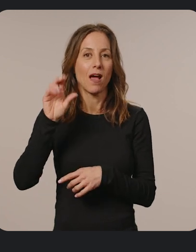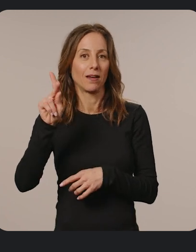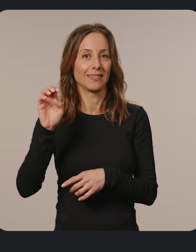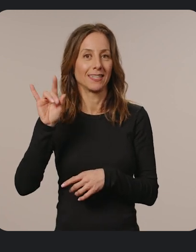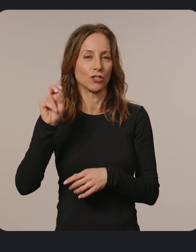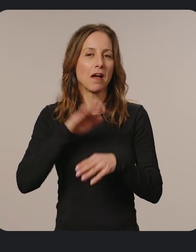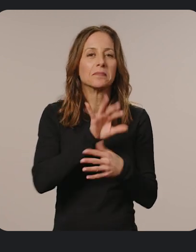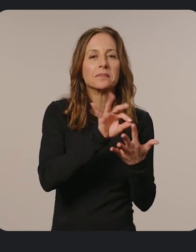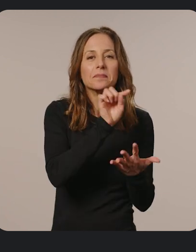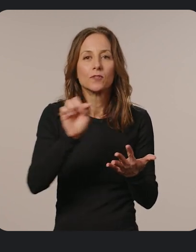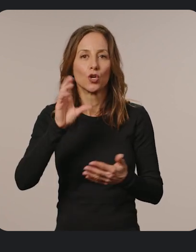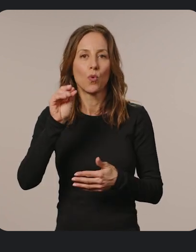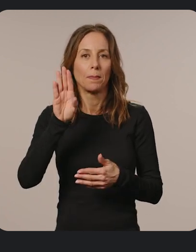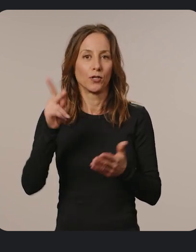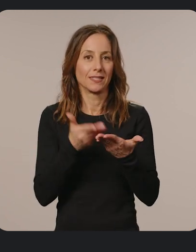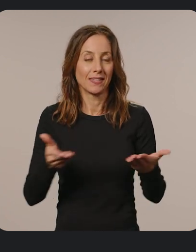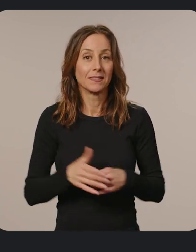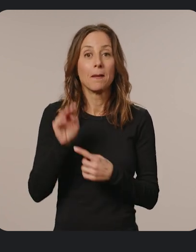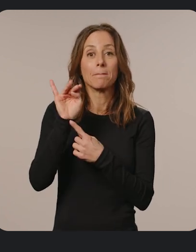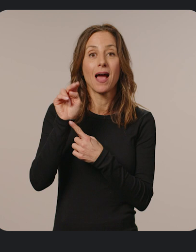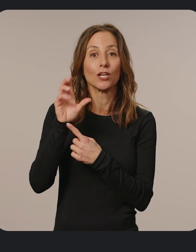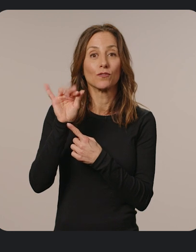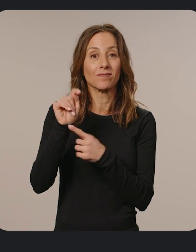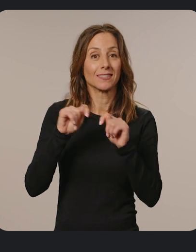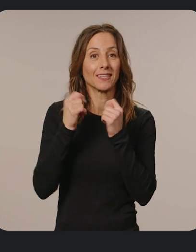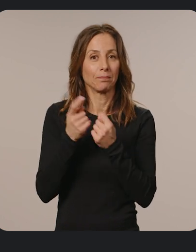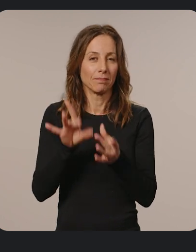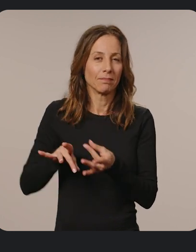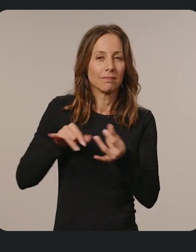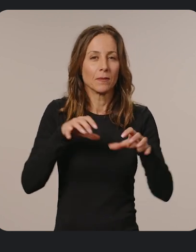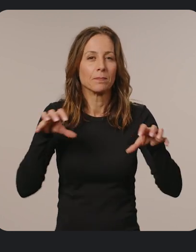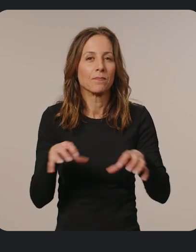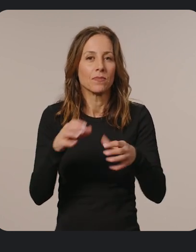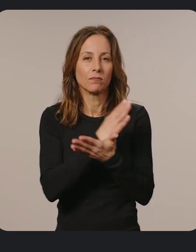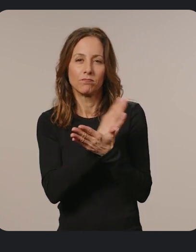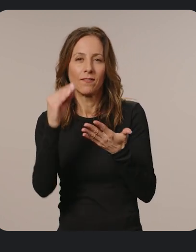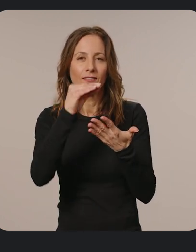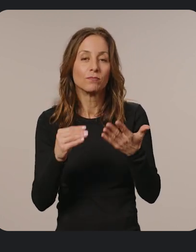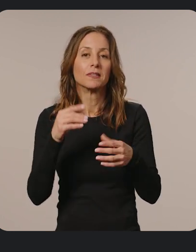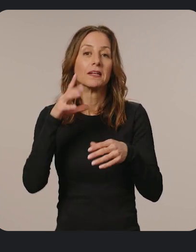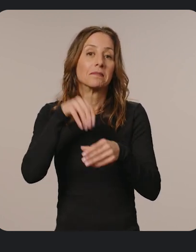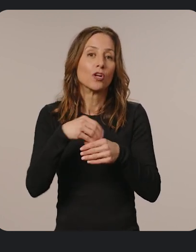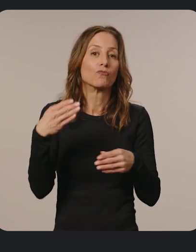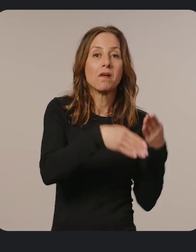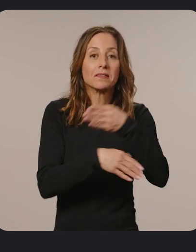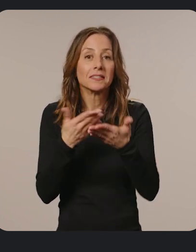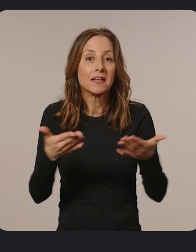Chromebook devices. The Minecraft team optimized performance across features such as cross-device play with friends,